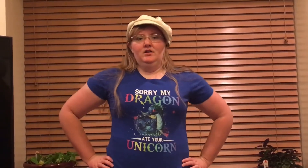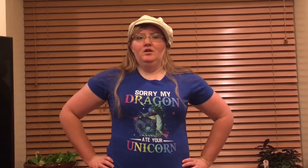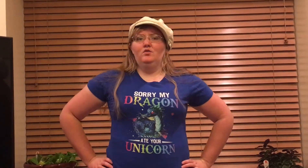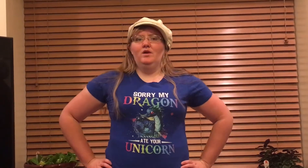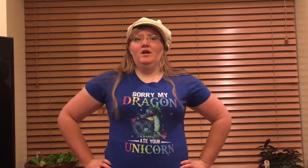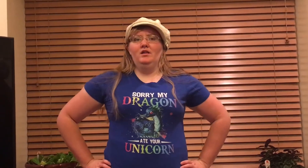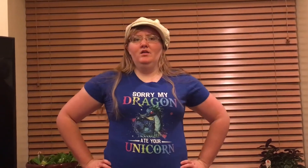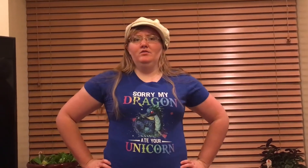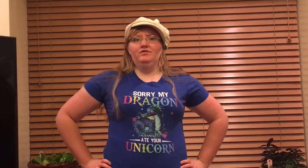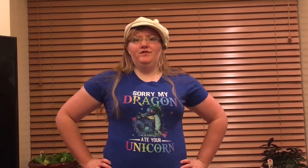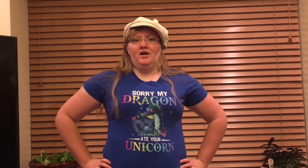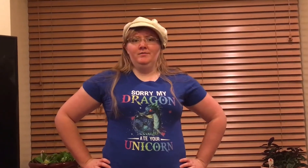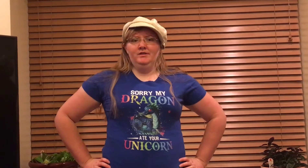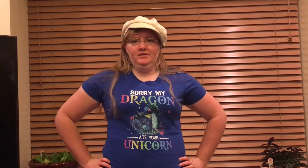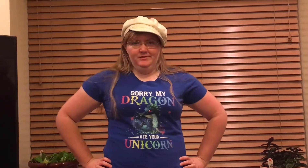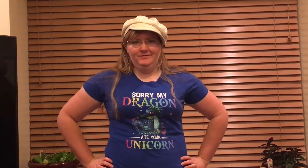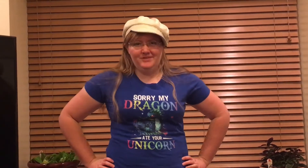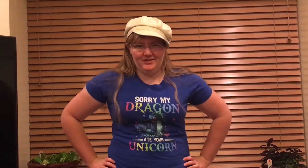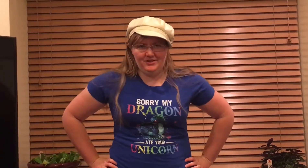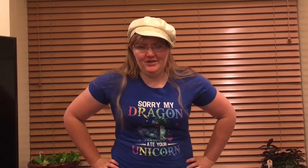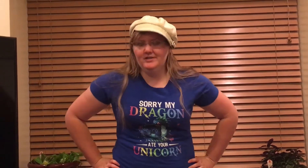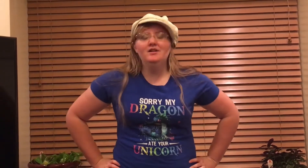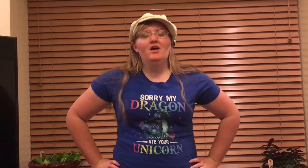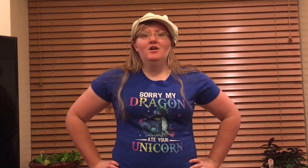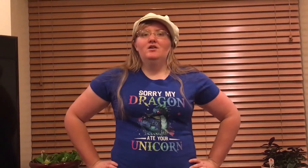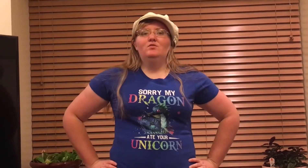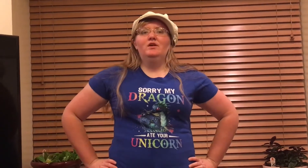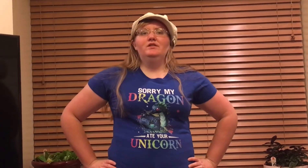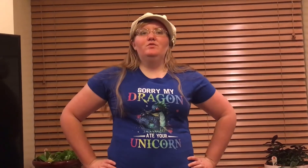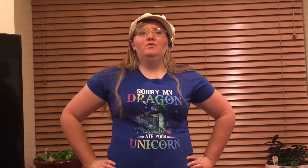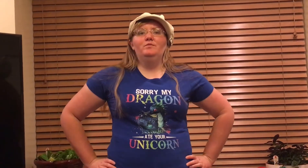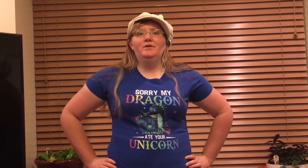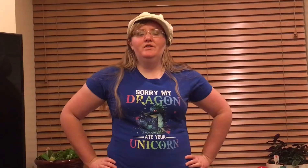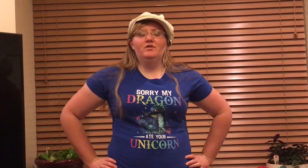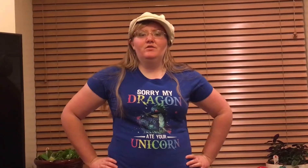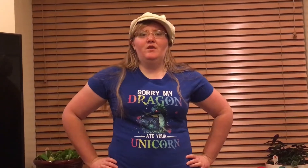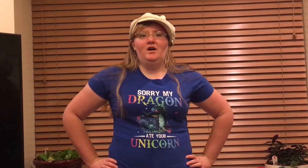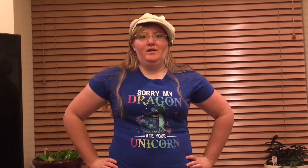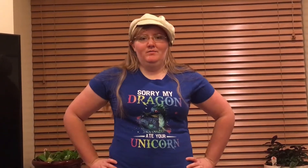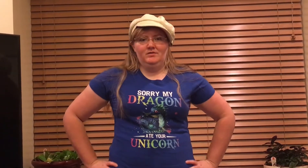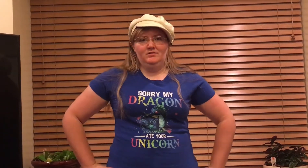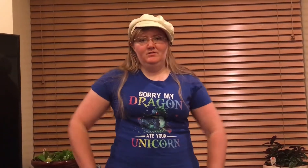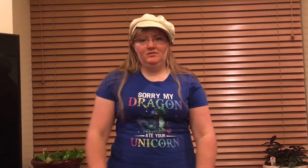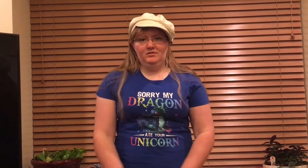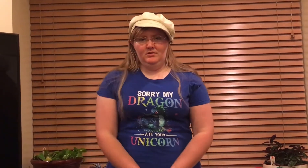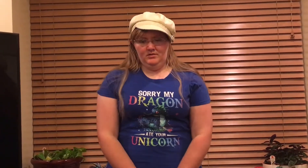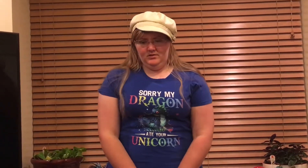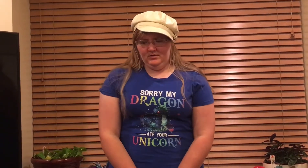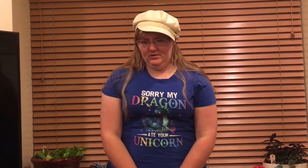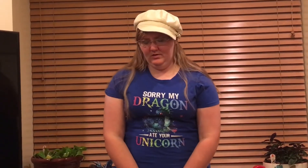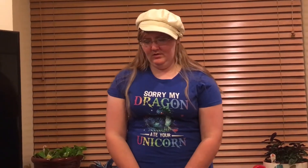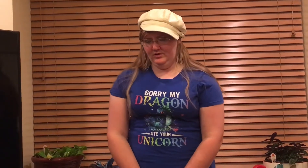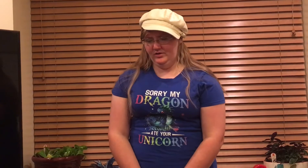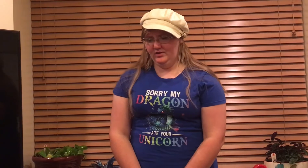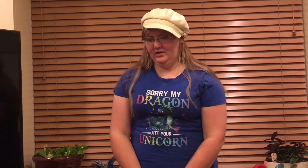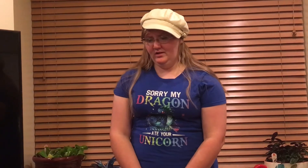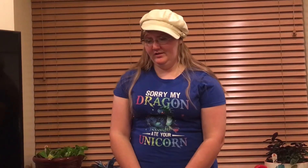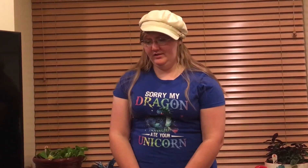Well, old farmer, said the king, what would be your crime? I should have listened